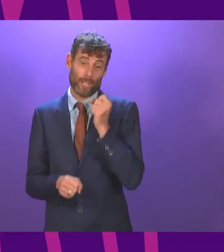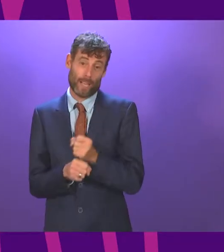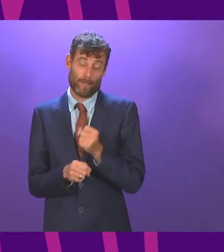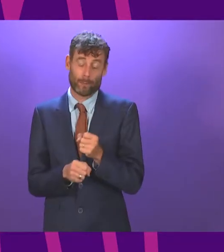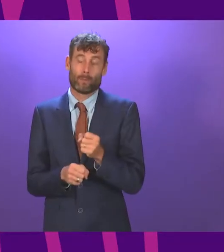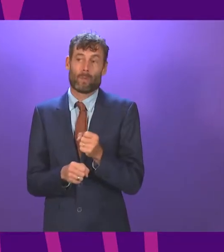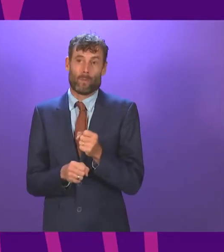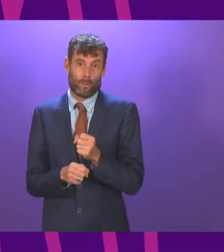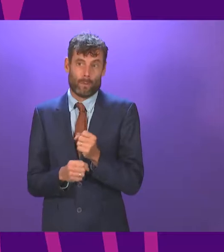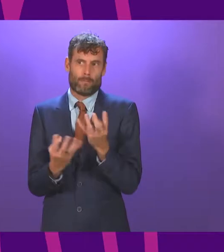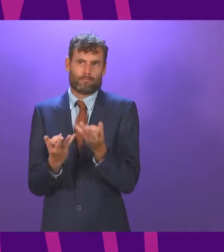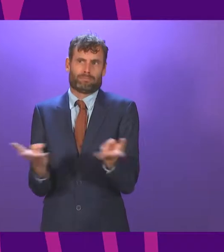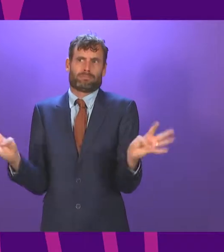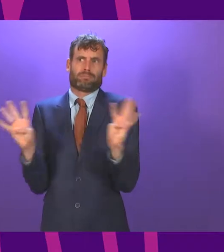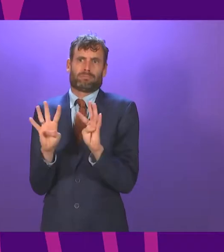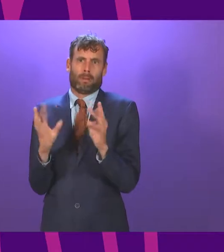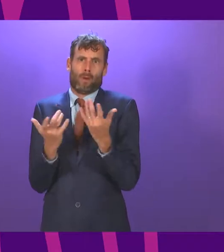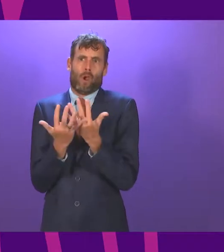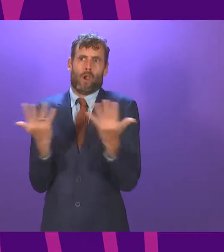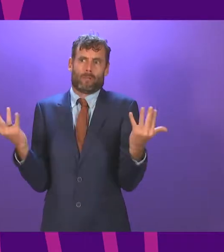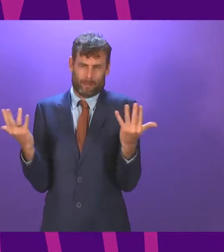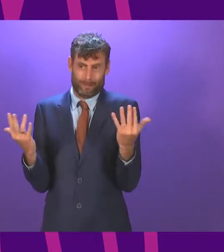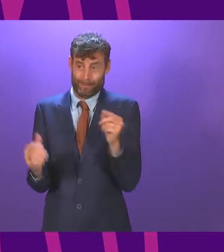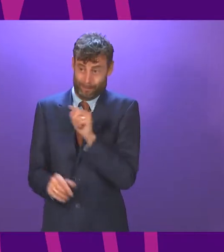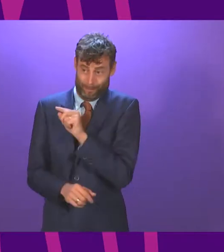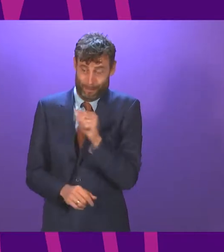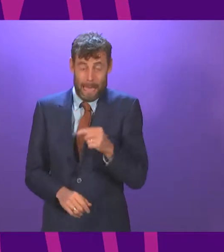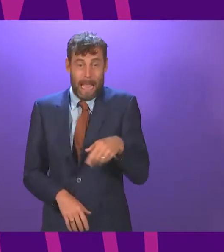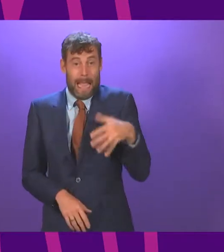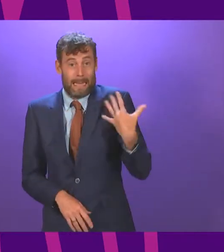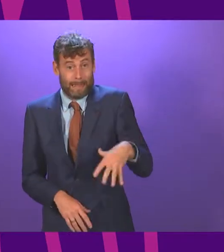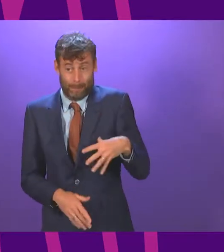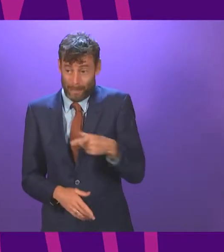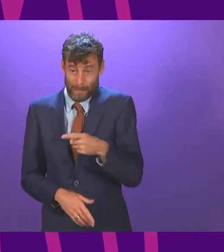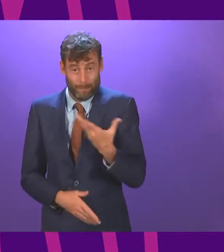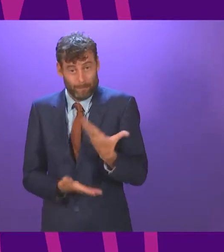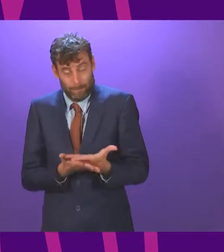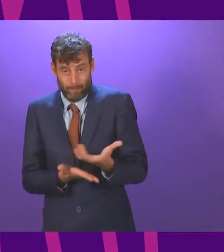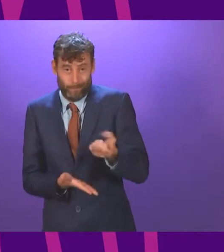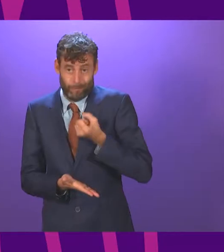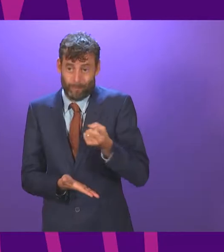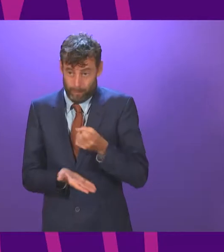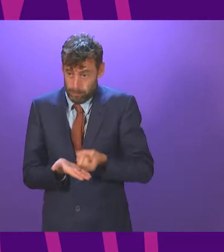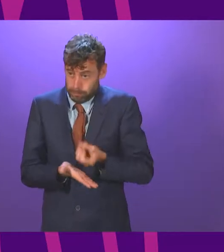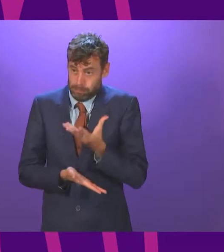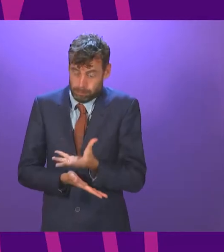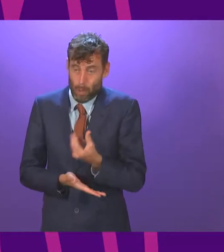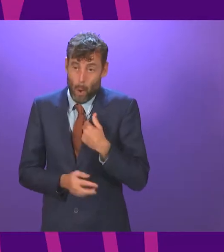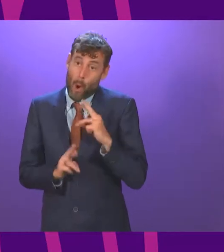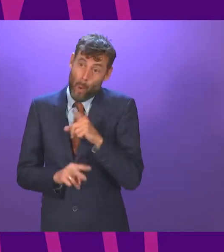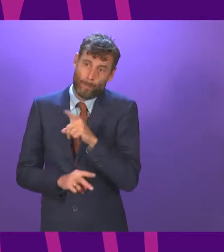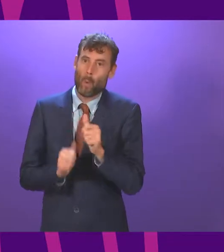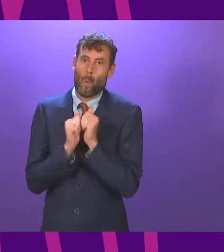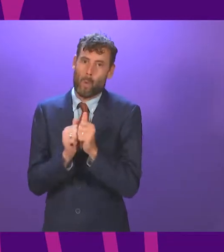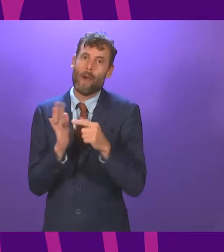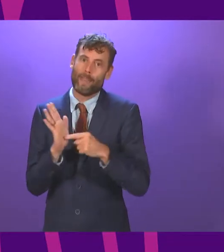ever in the history of devolution. So I hope it is worth all the money that is being devoted to it. Now, Alex Cole